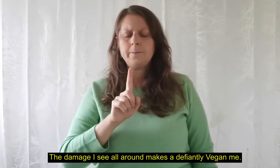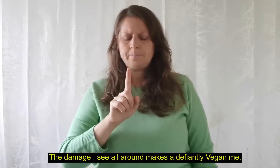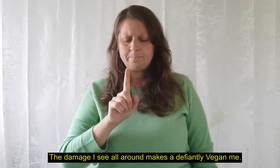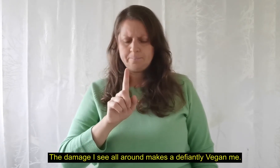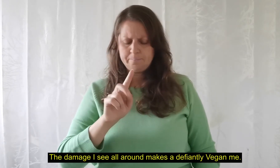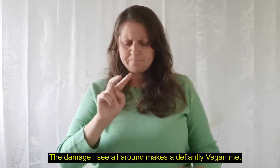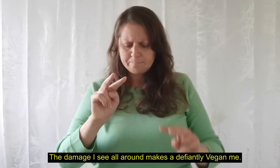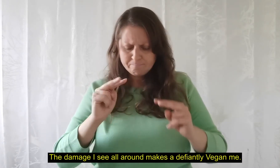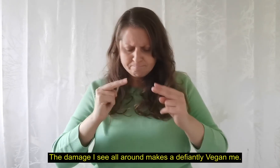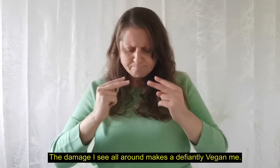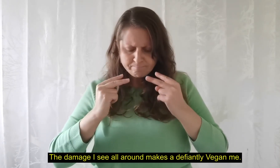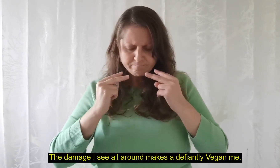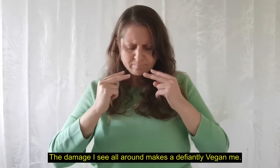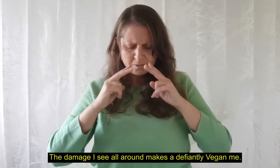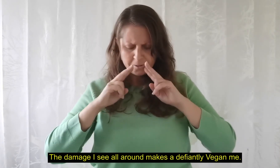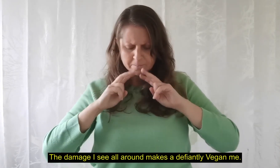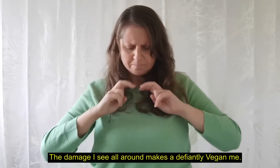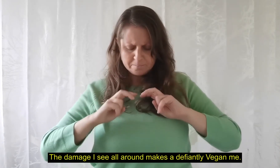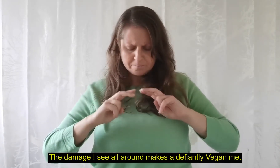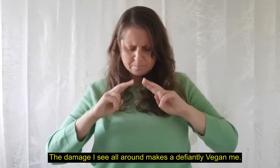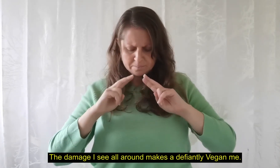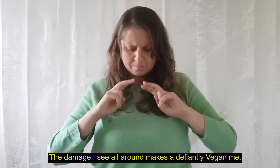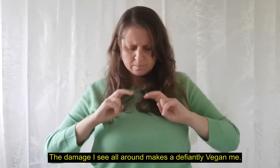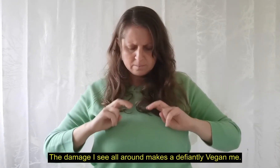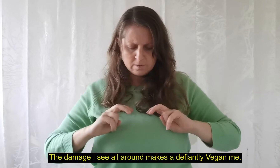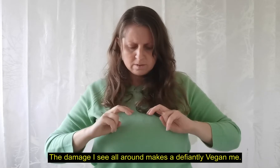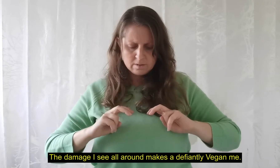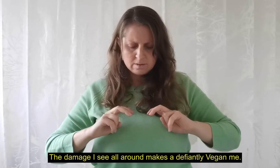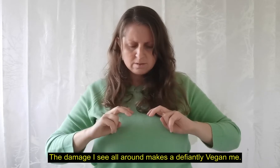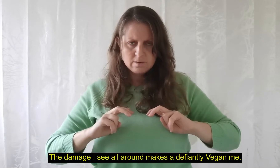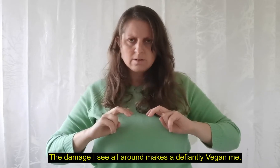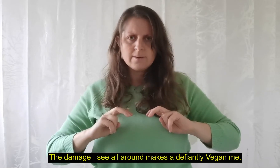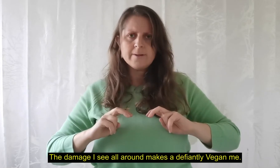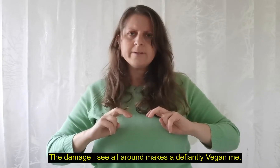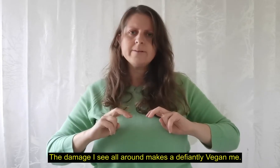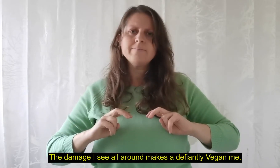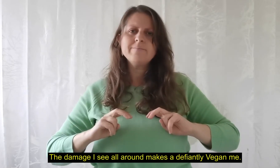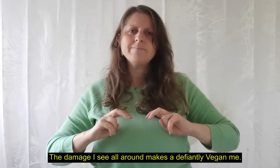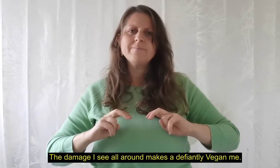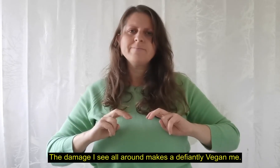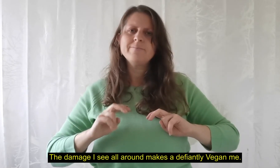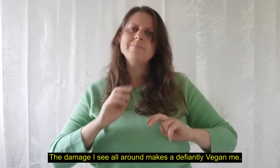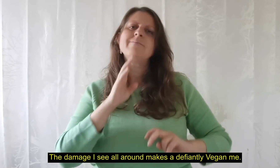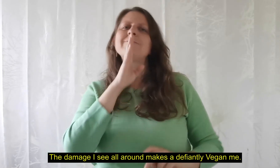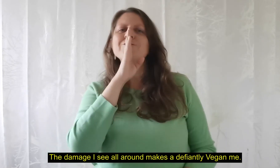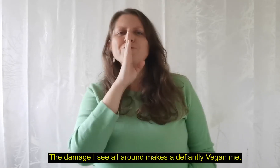The damage I see all around makes a defiantly vegan me